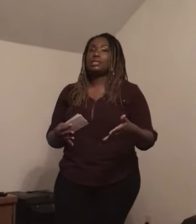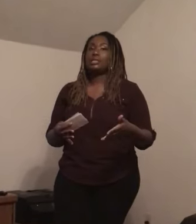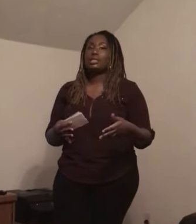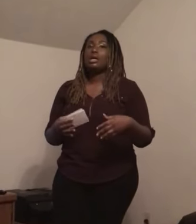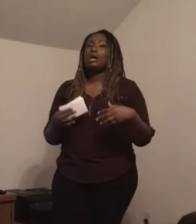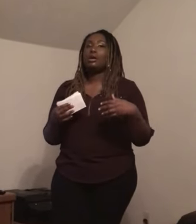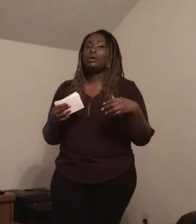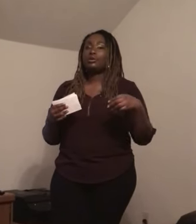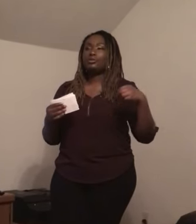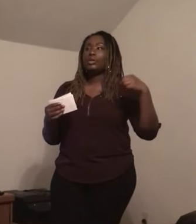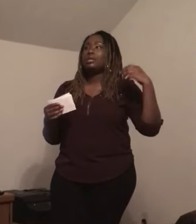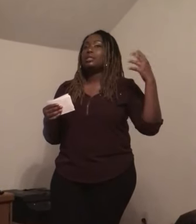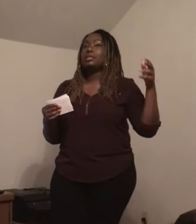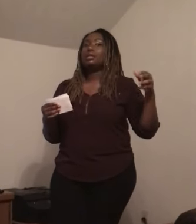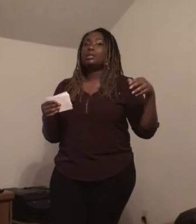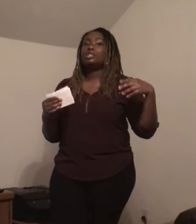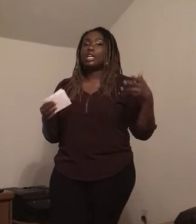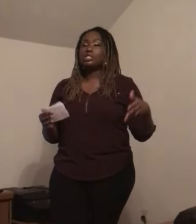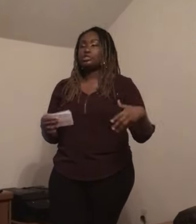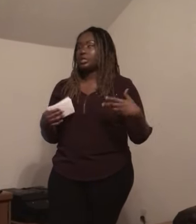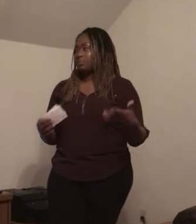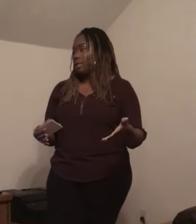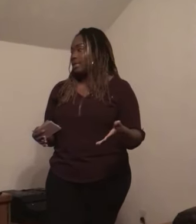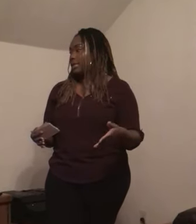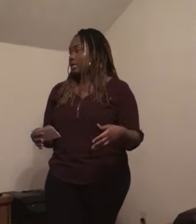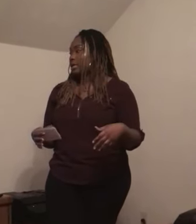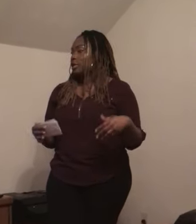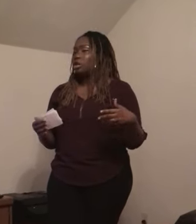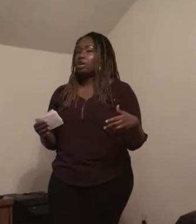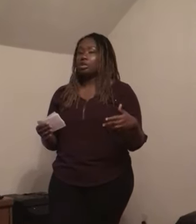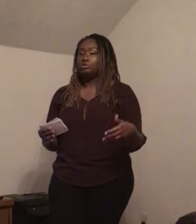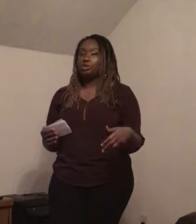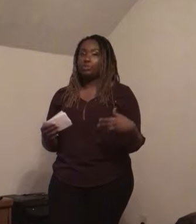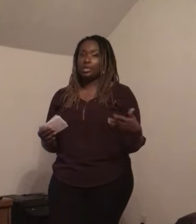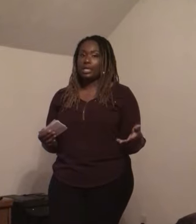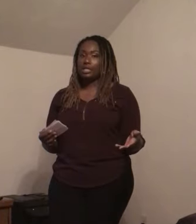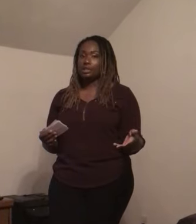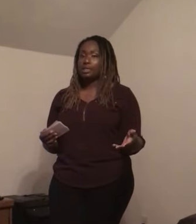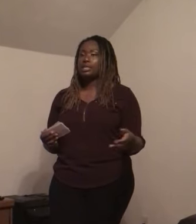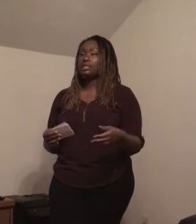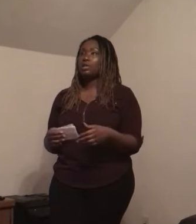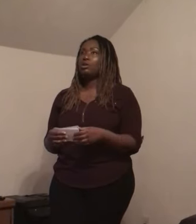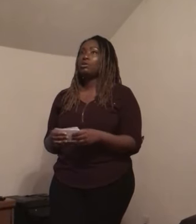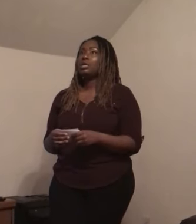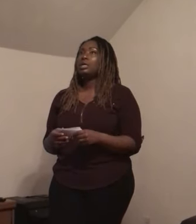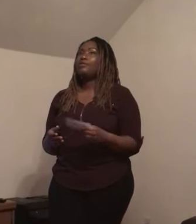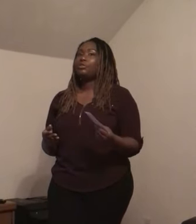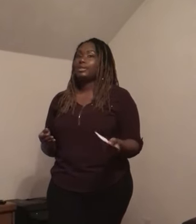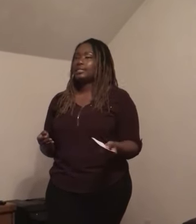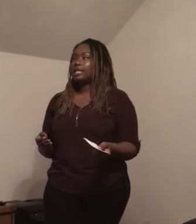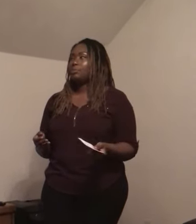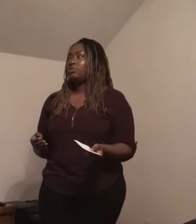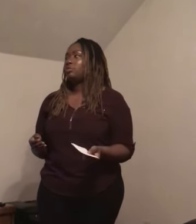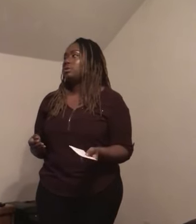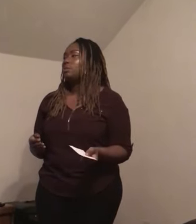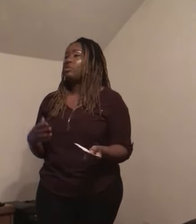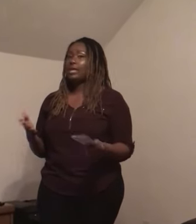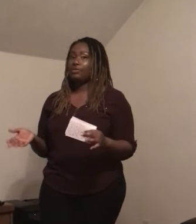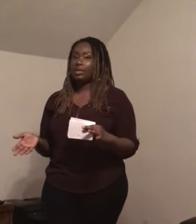of the gestures and meaning are used for communication. So for example, waving,